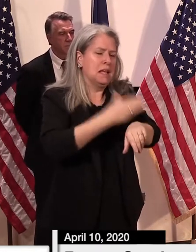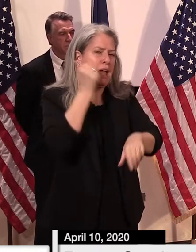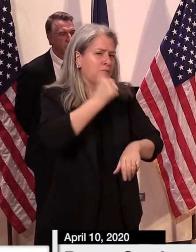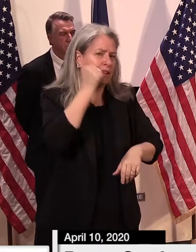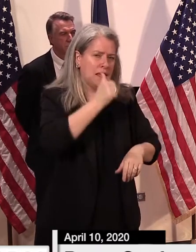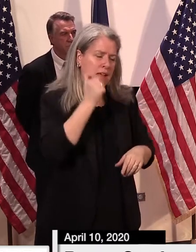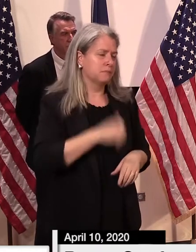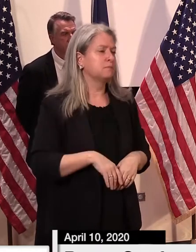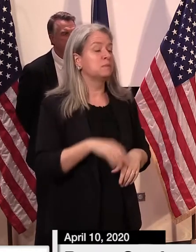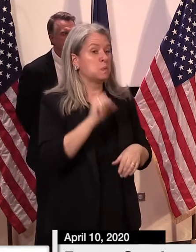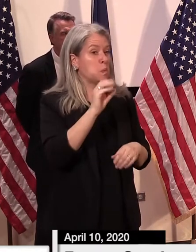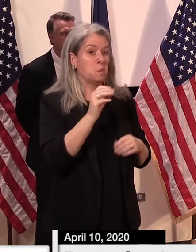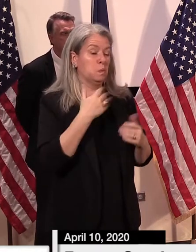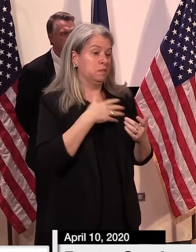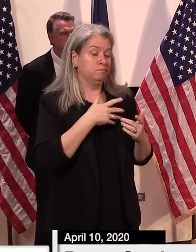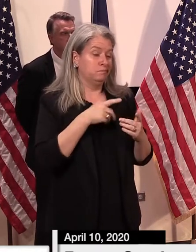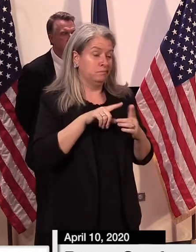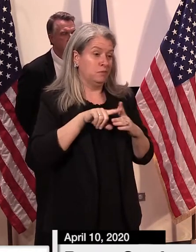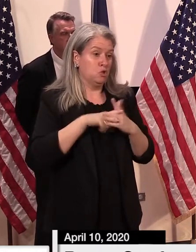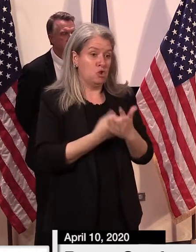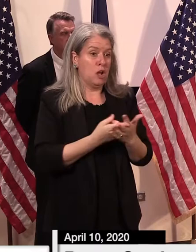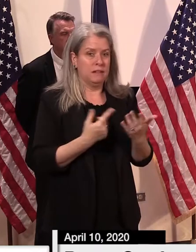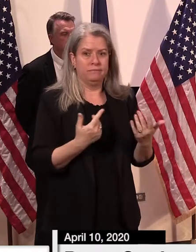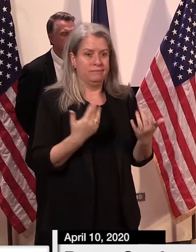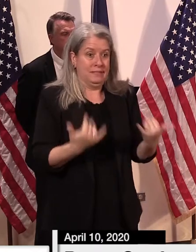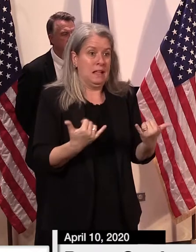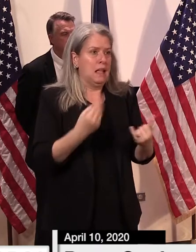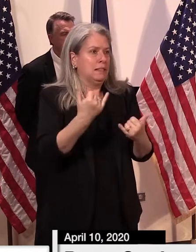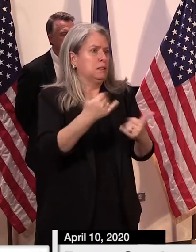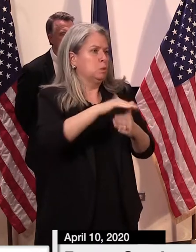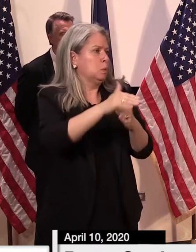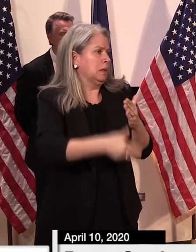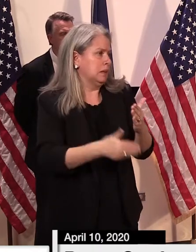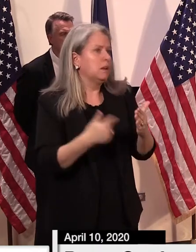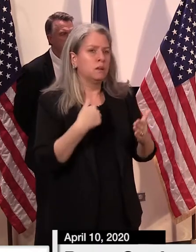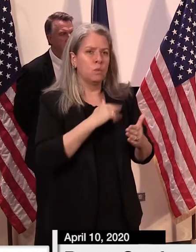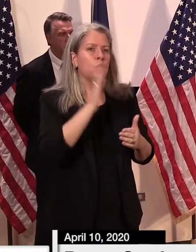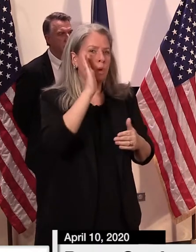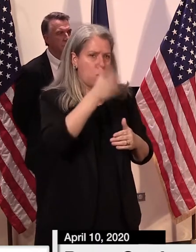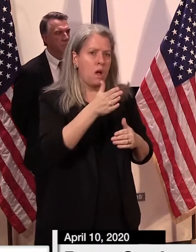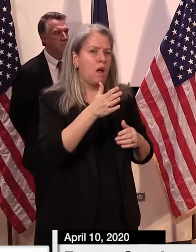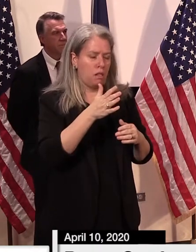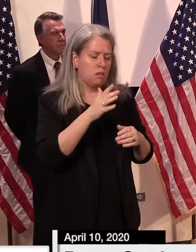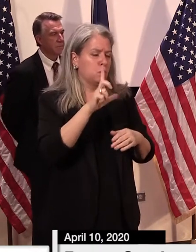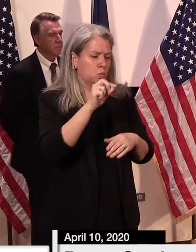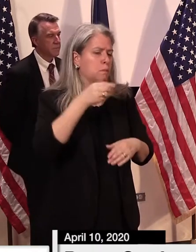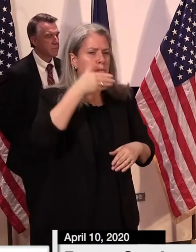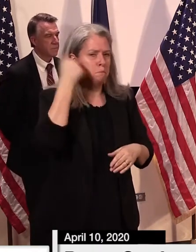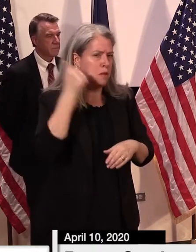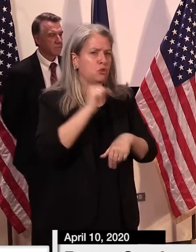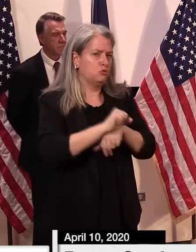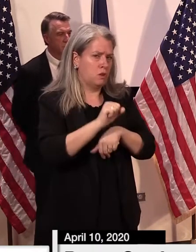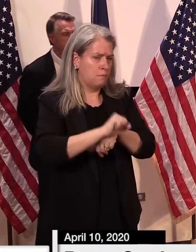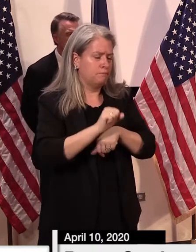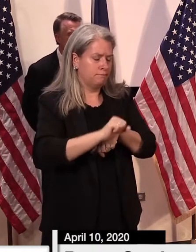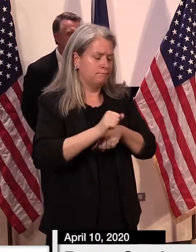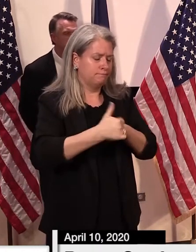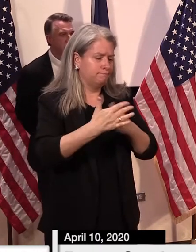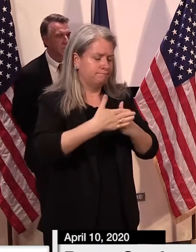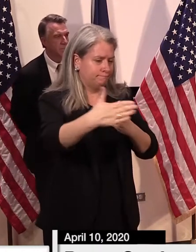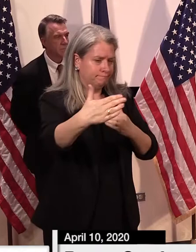starting even as early as today and this weekend to help us manage through this incredibly